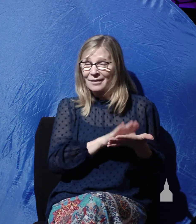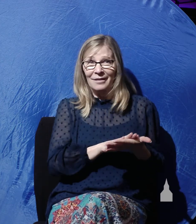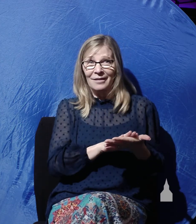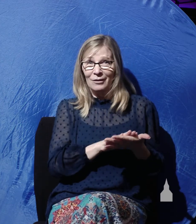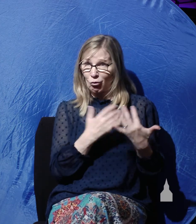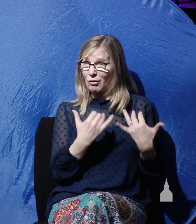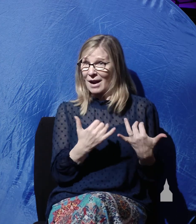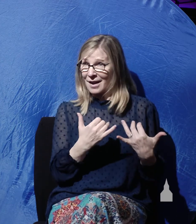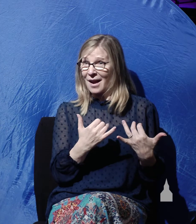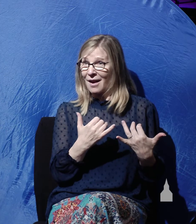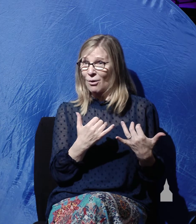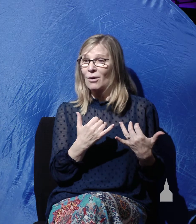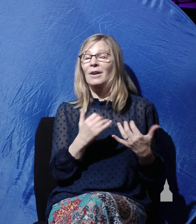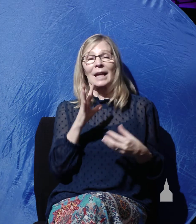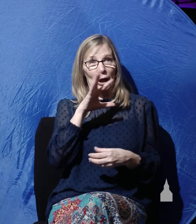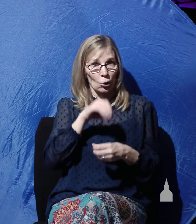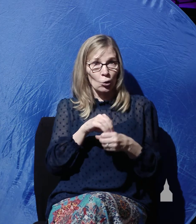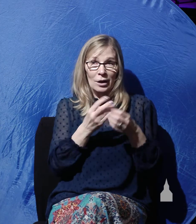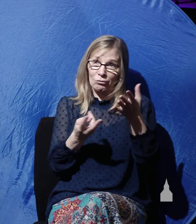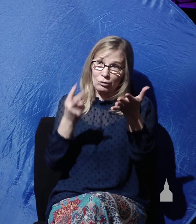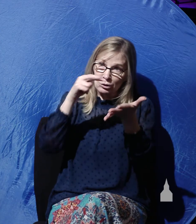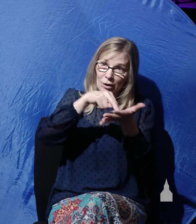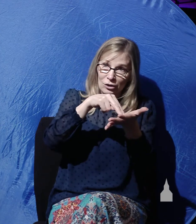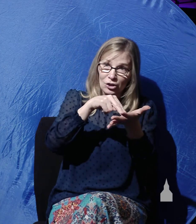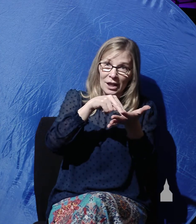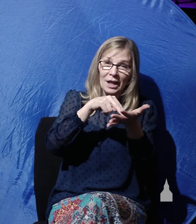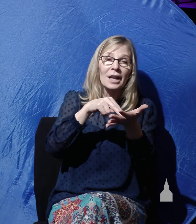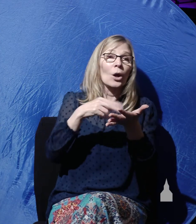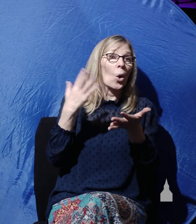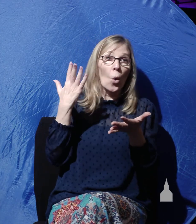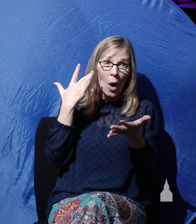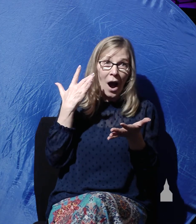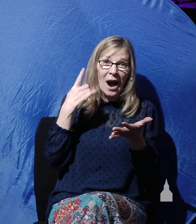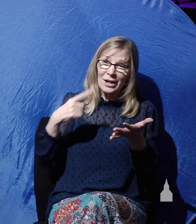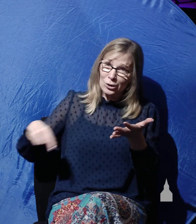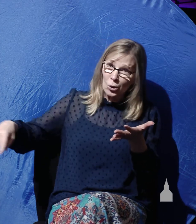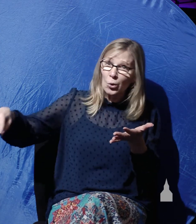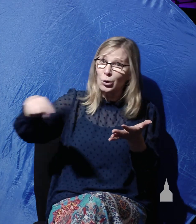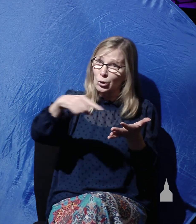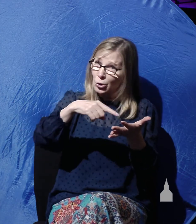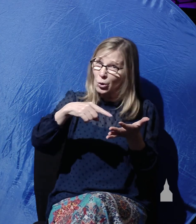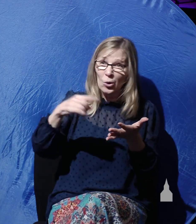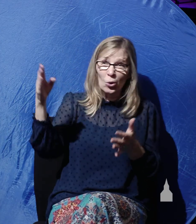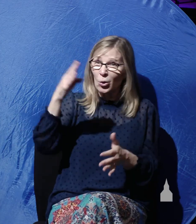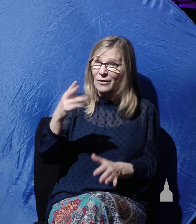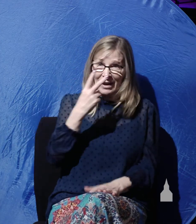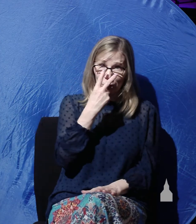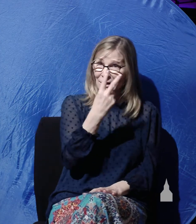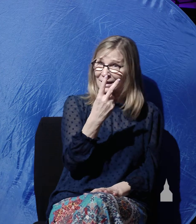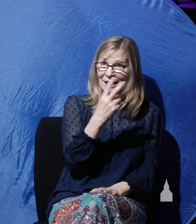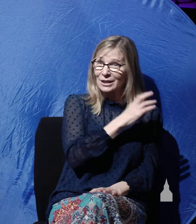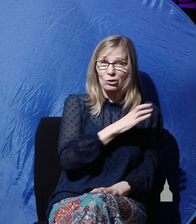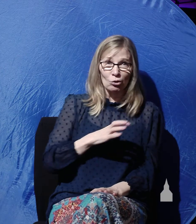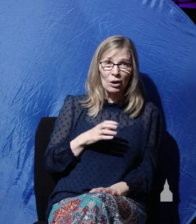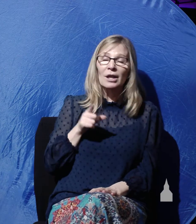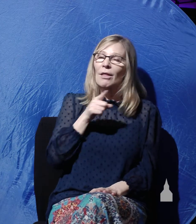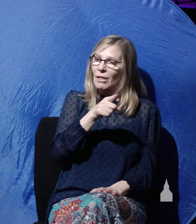writing about, including the resurrection, so that you, you who have never seen Christ, you may believe that